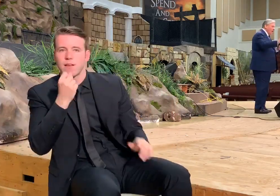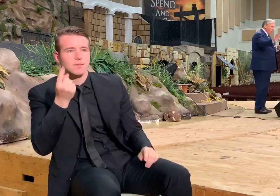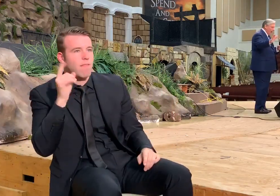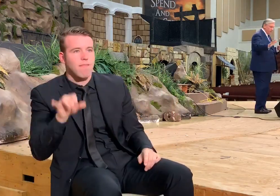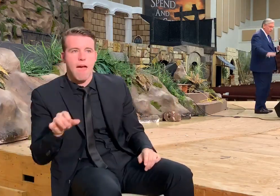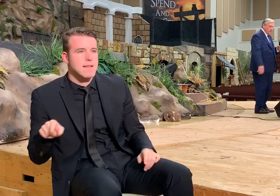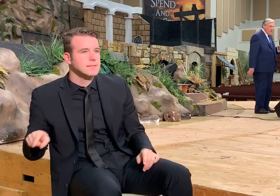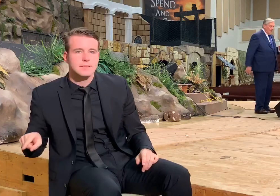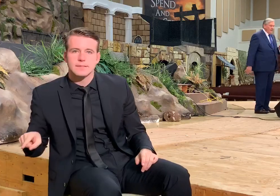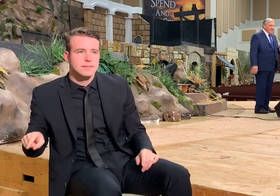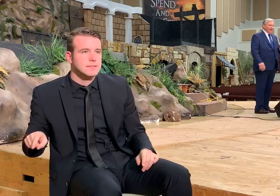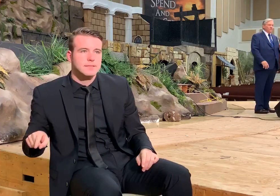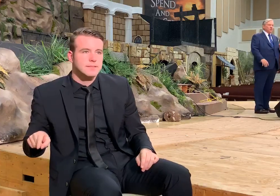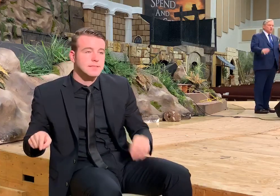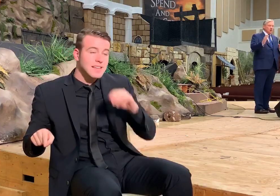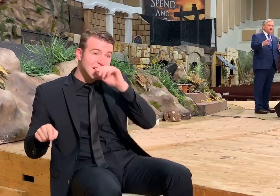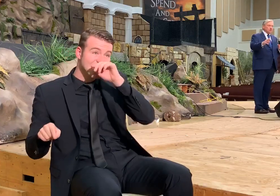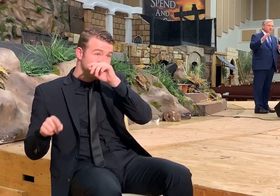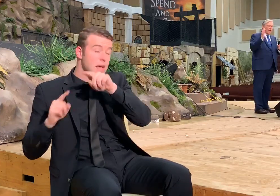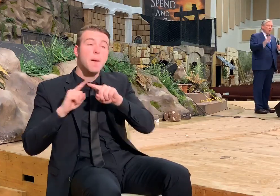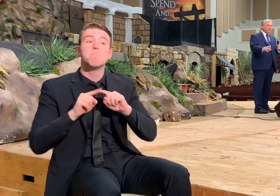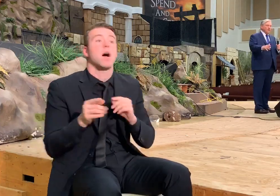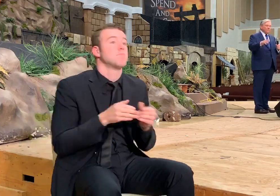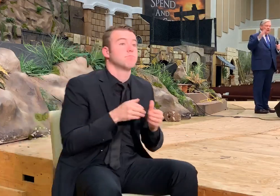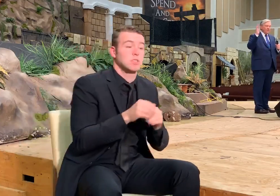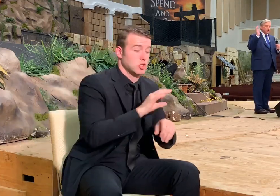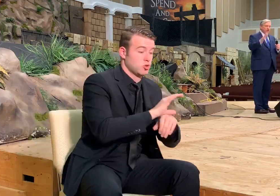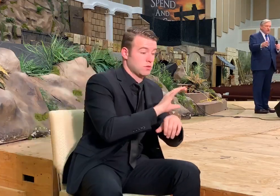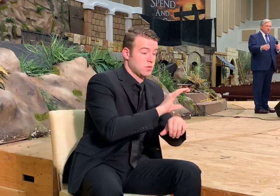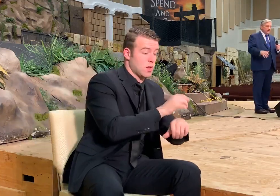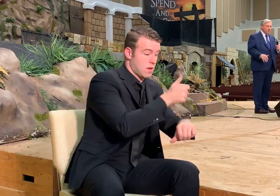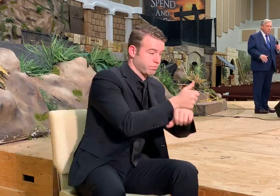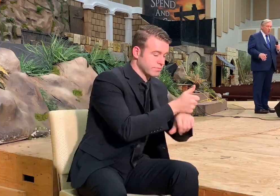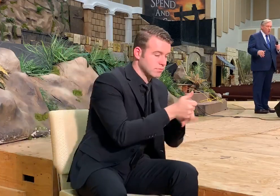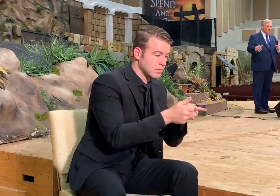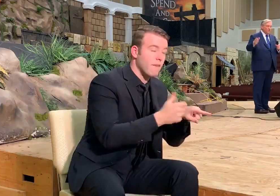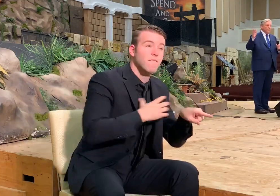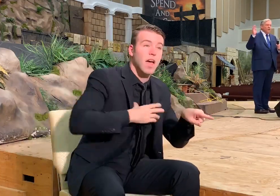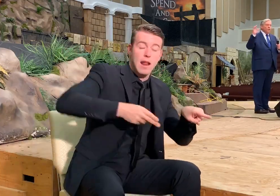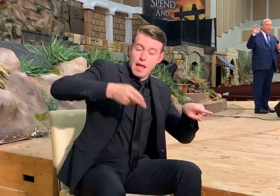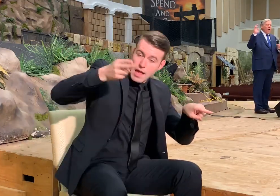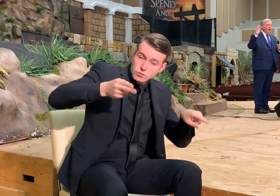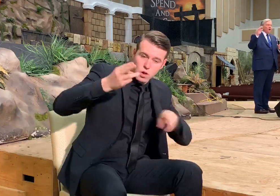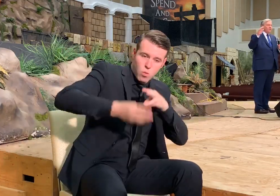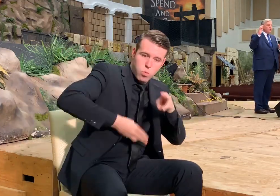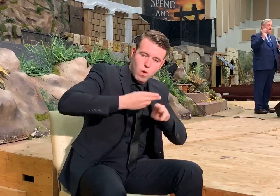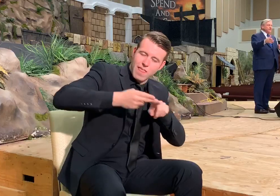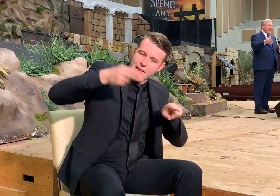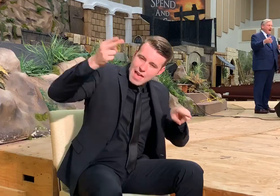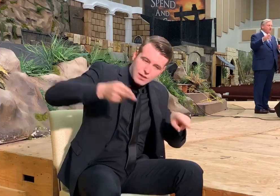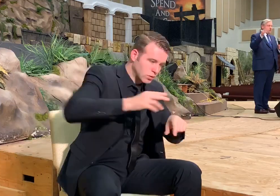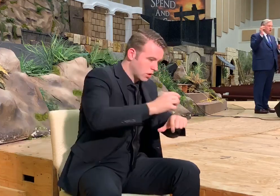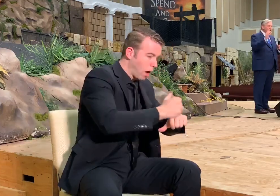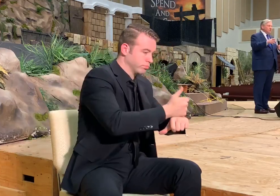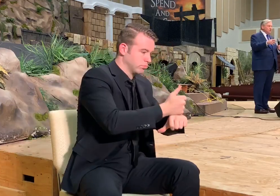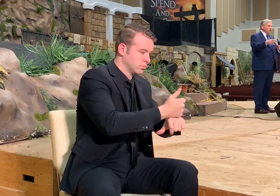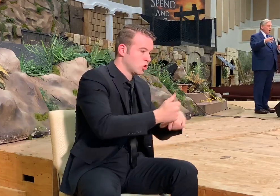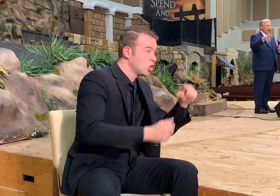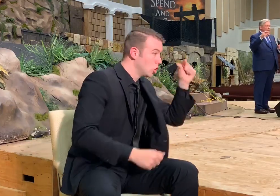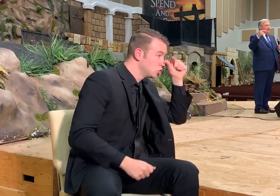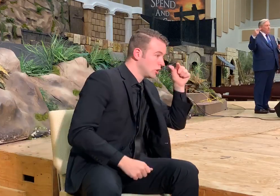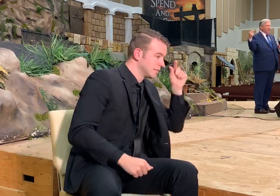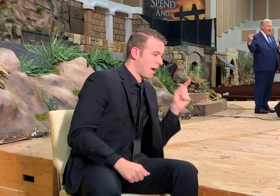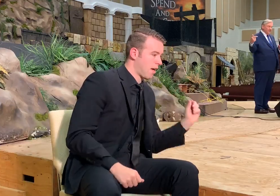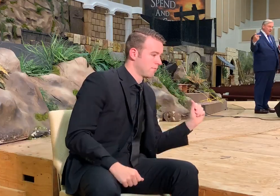one ever saw that. And yet the church is the only place in the history of the world where Gentiles are coming